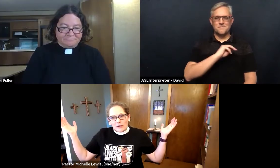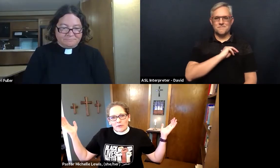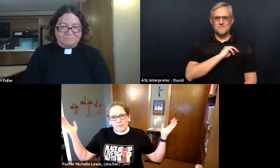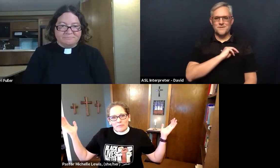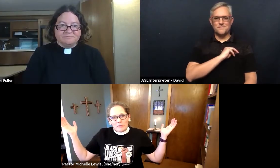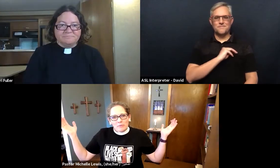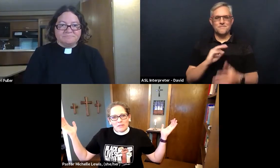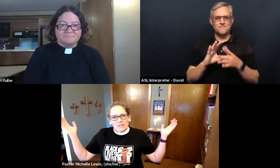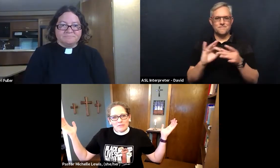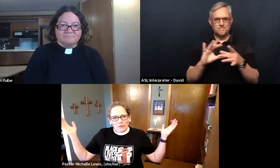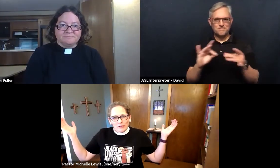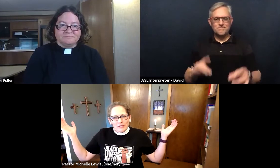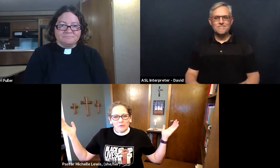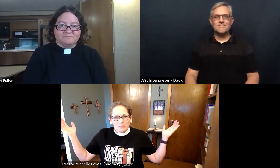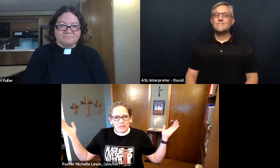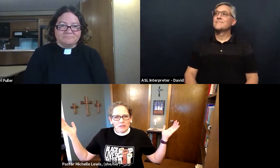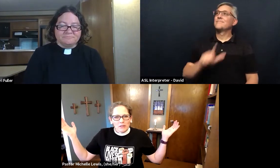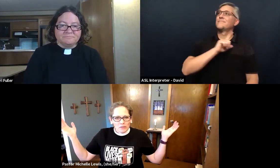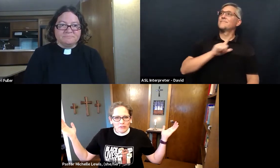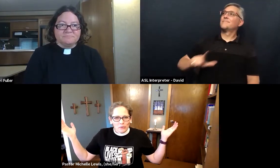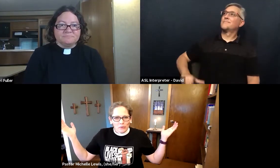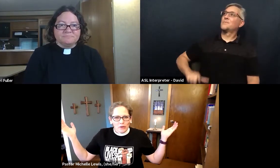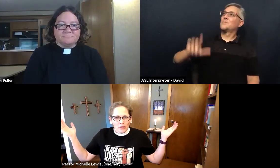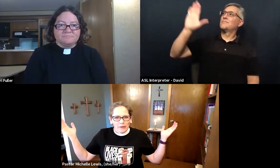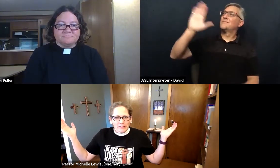May the peace of the Lord be with you always